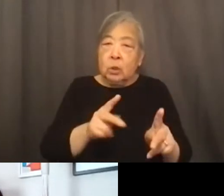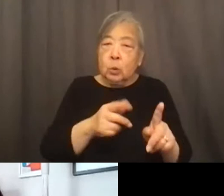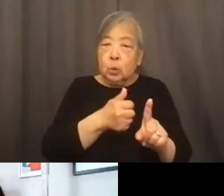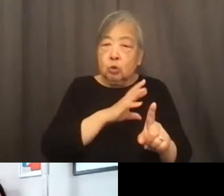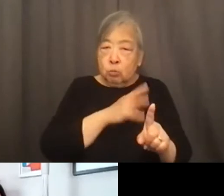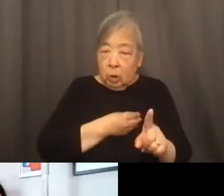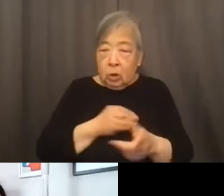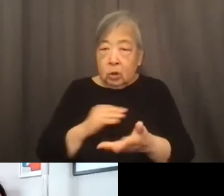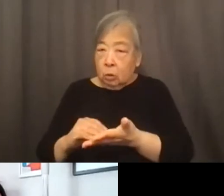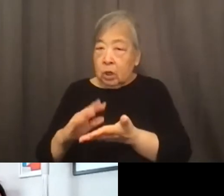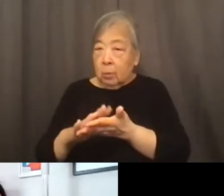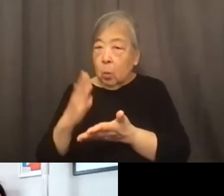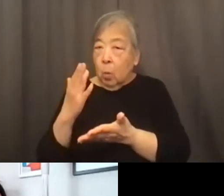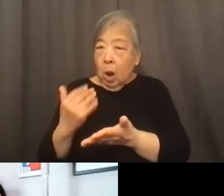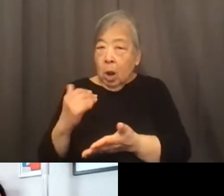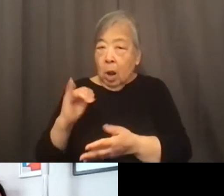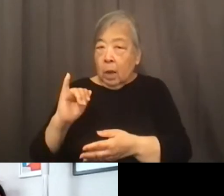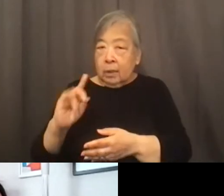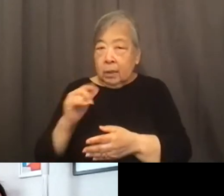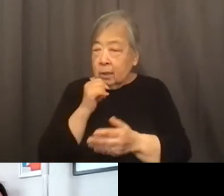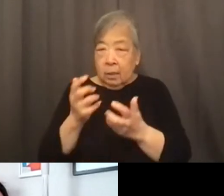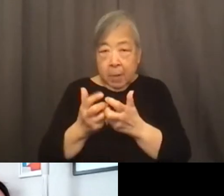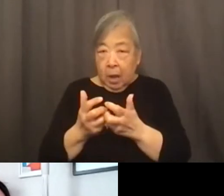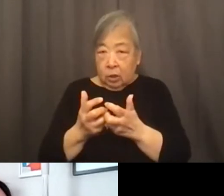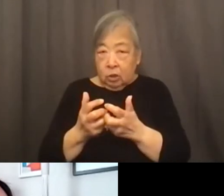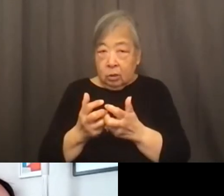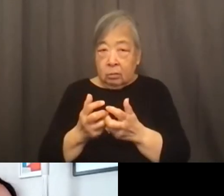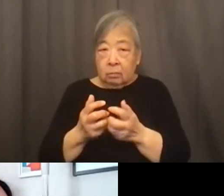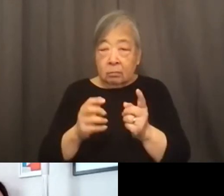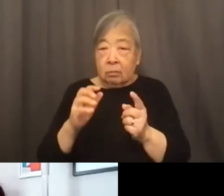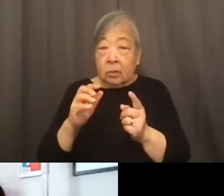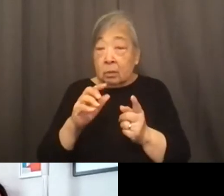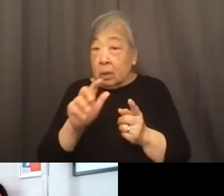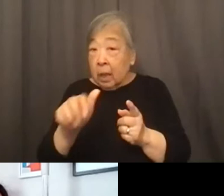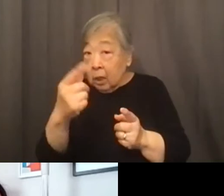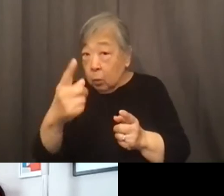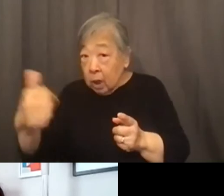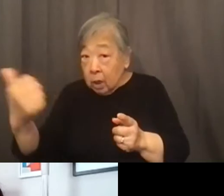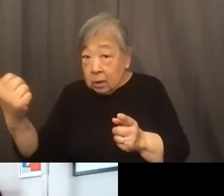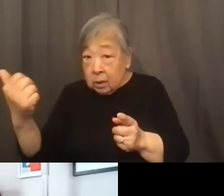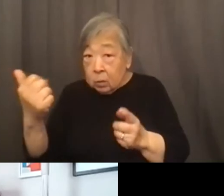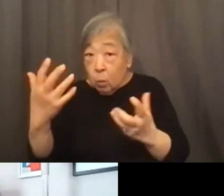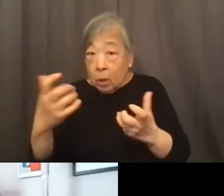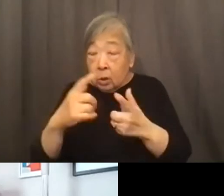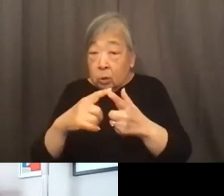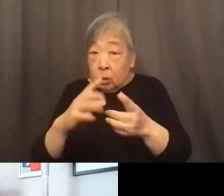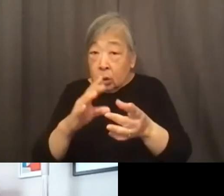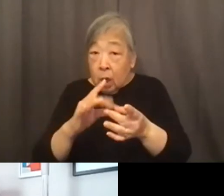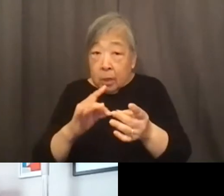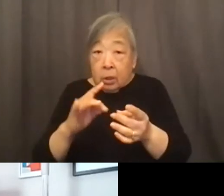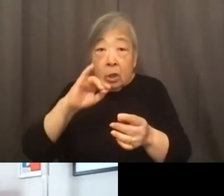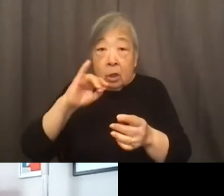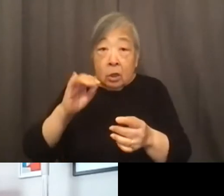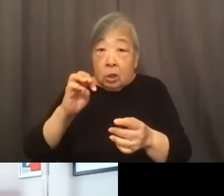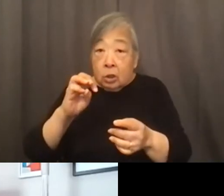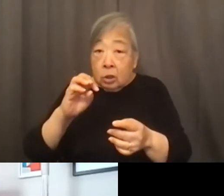document why the ID might not match okay great thanks anybody else that wanted to weigh in Janine did you unmute to weigh in